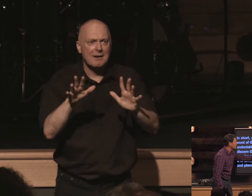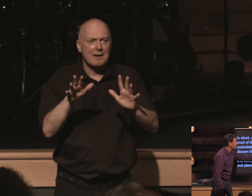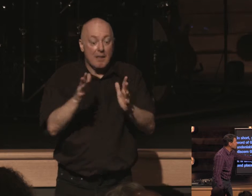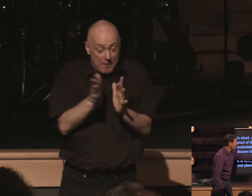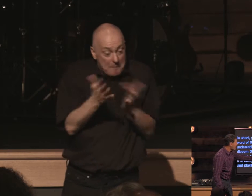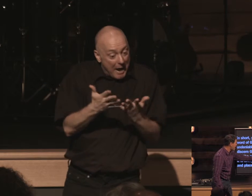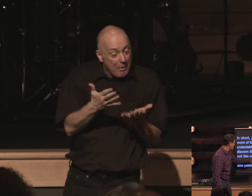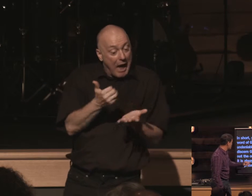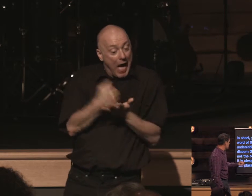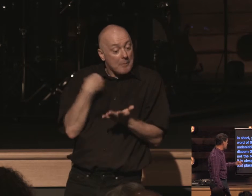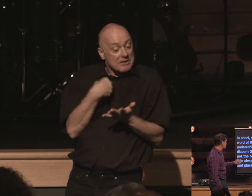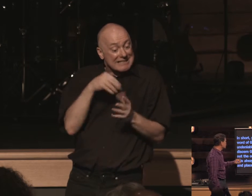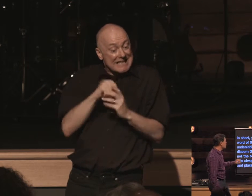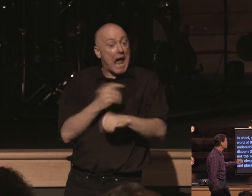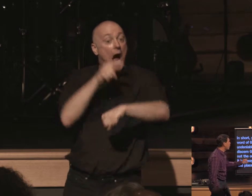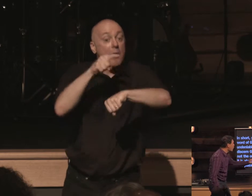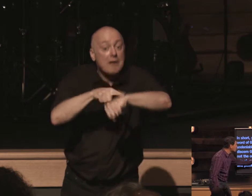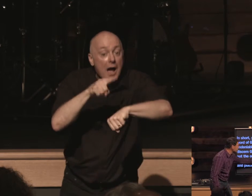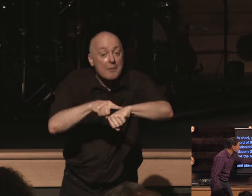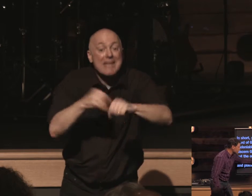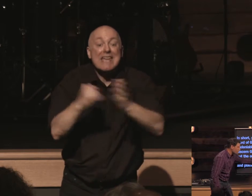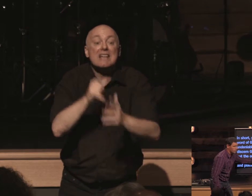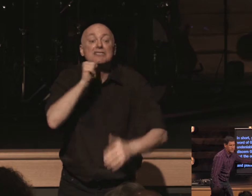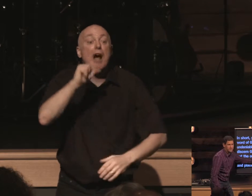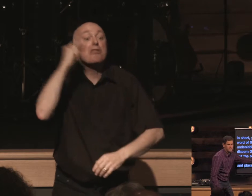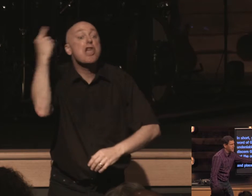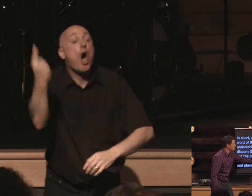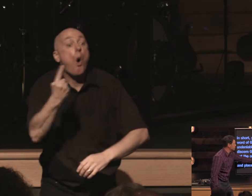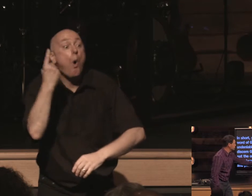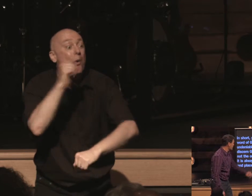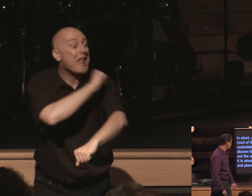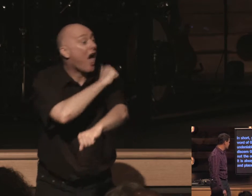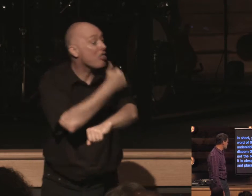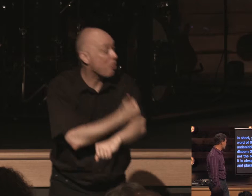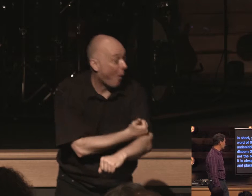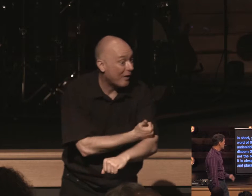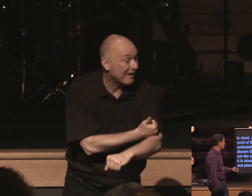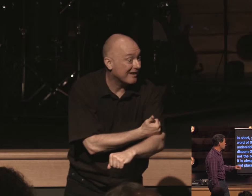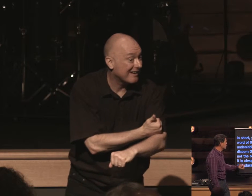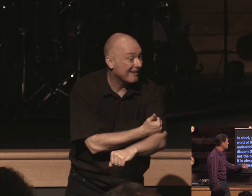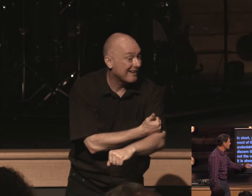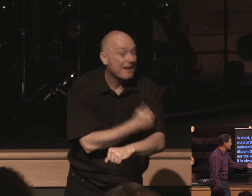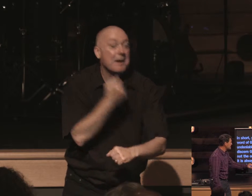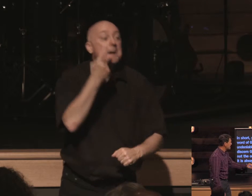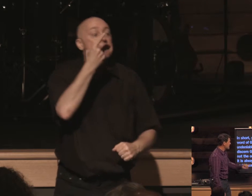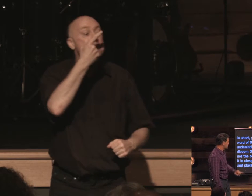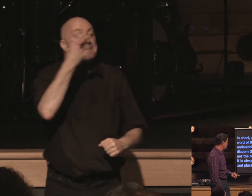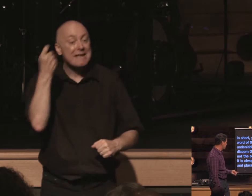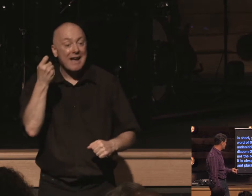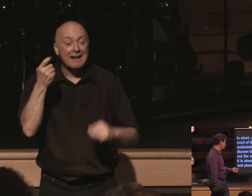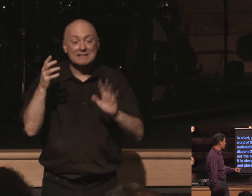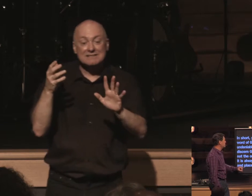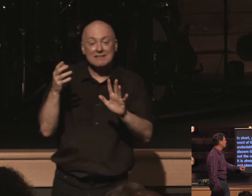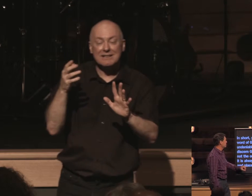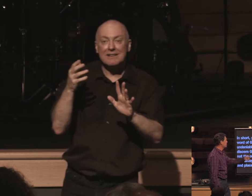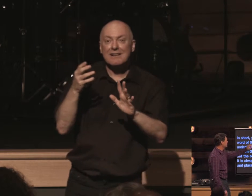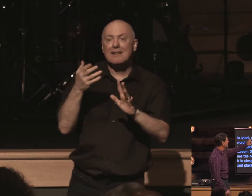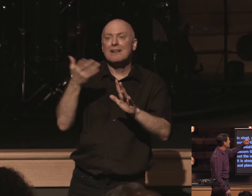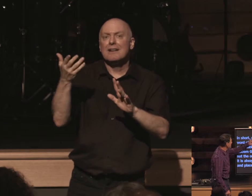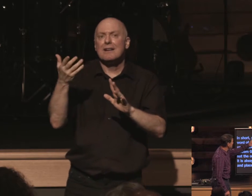in our time it is not the only authority precisely because it is always mediated in particular times and places this